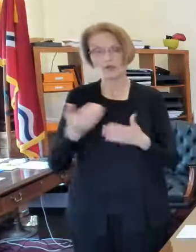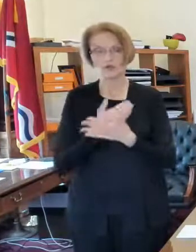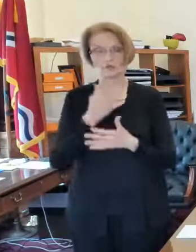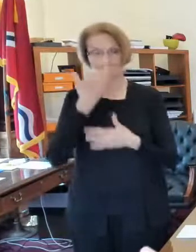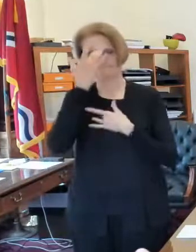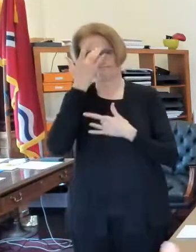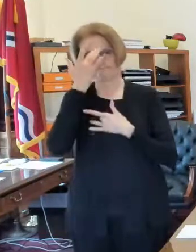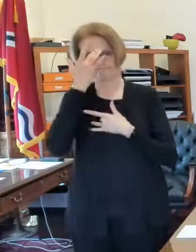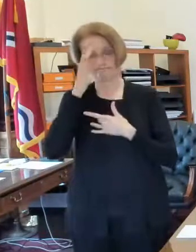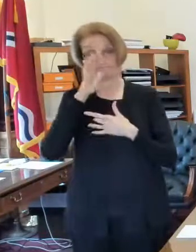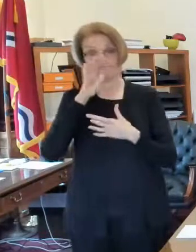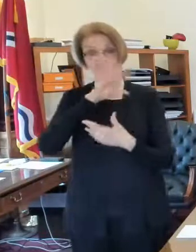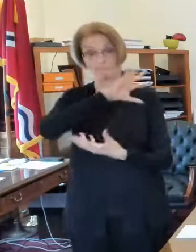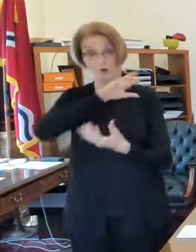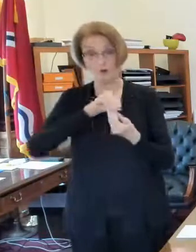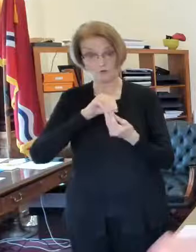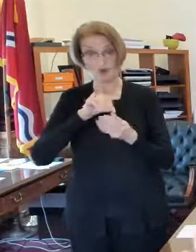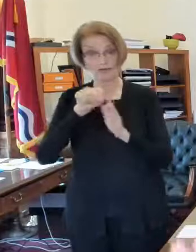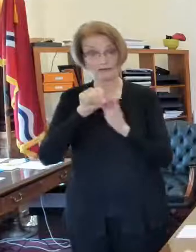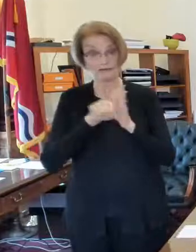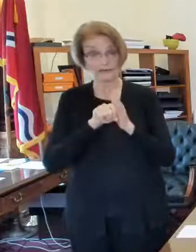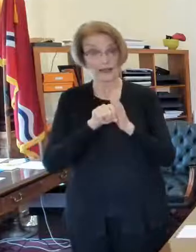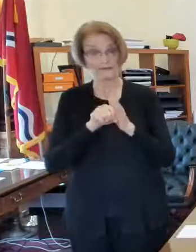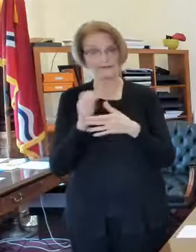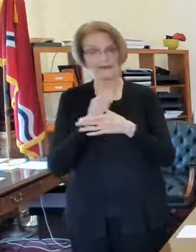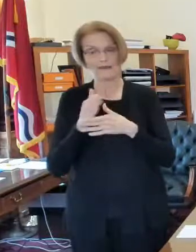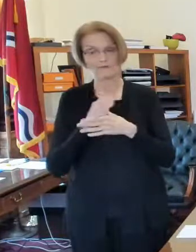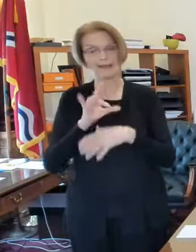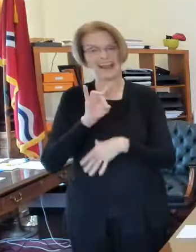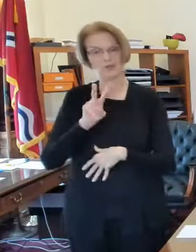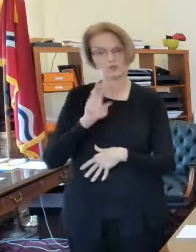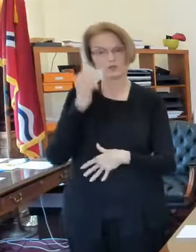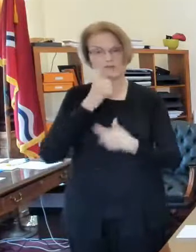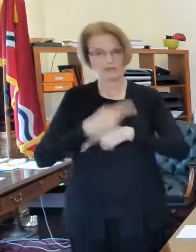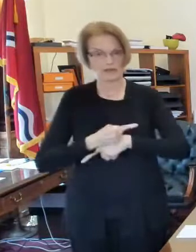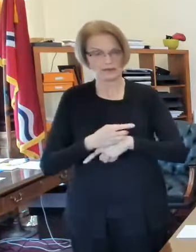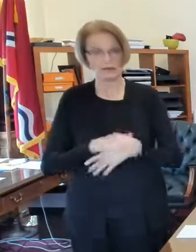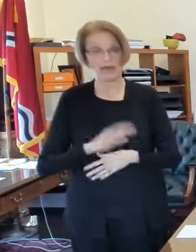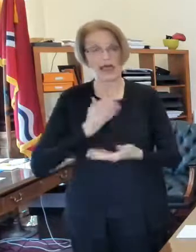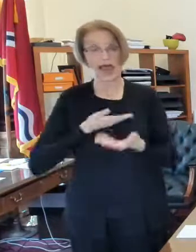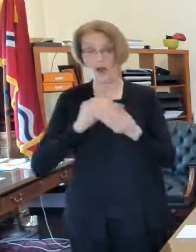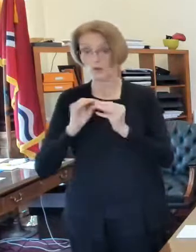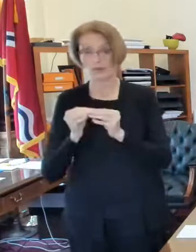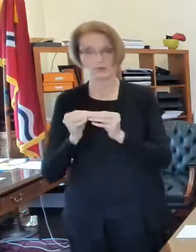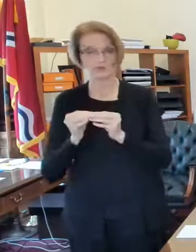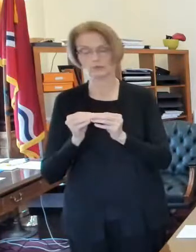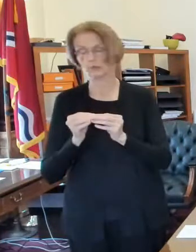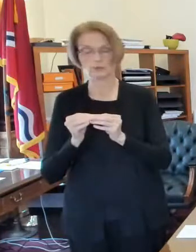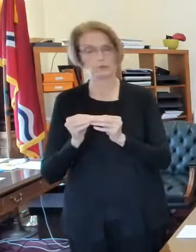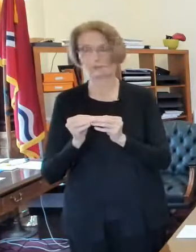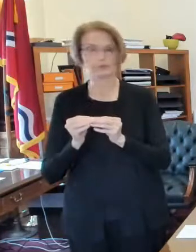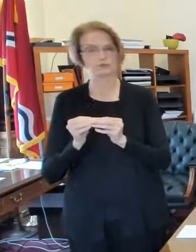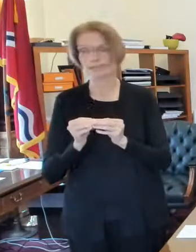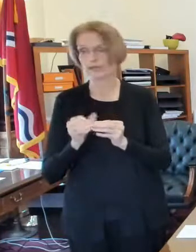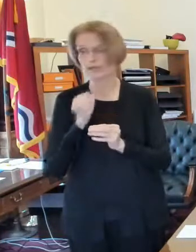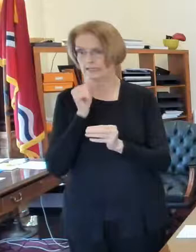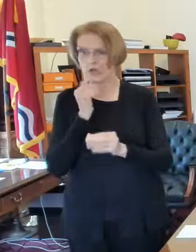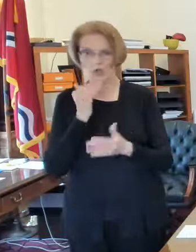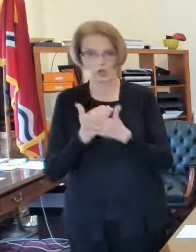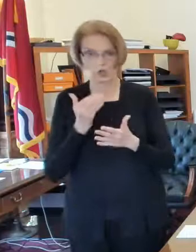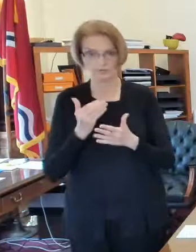the state of Missouri is at 82 so while our number is not where we want it to be at all it is